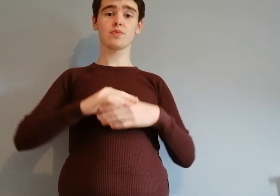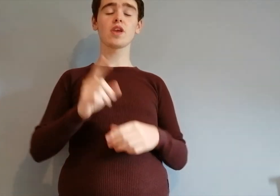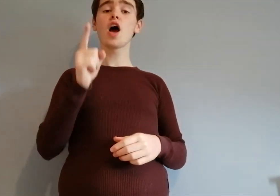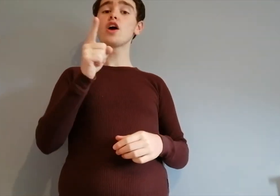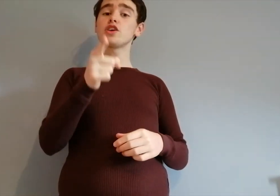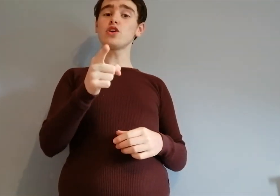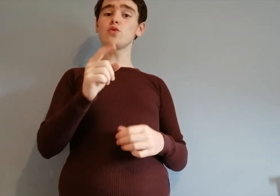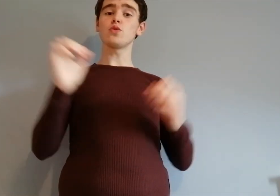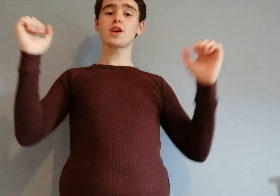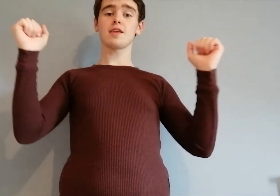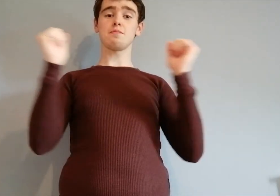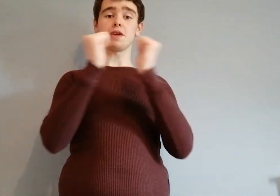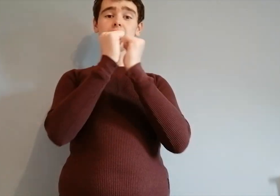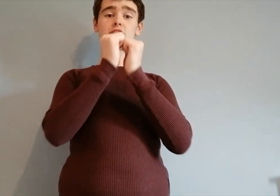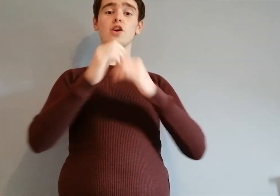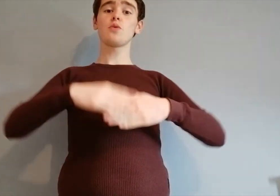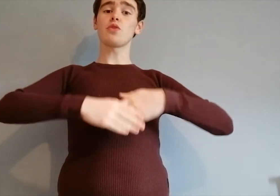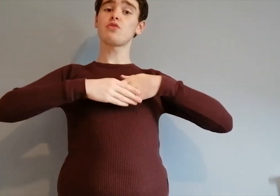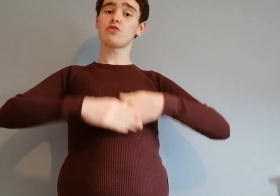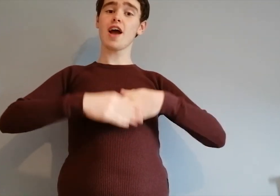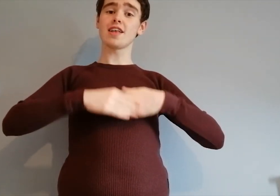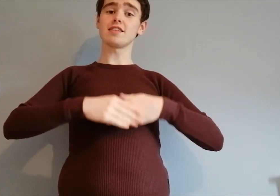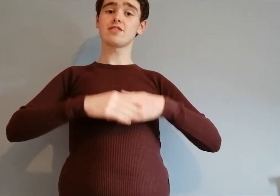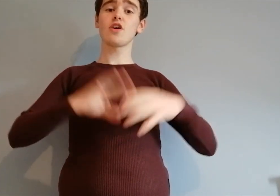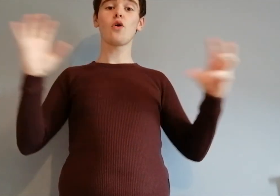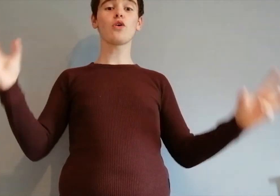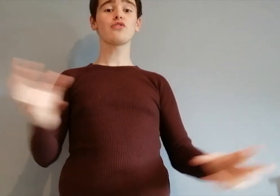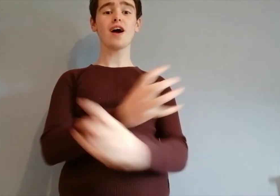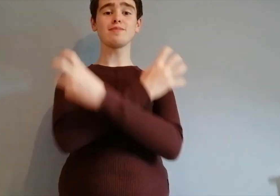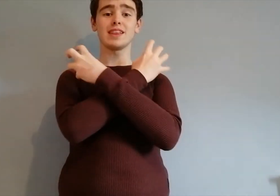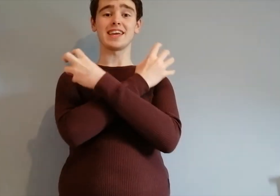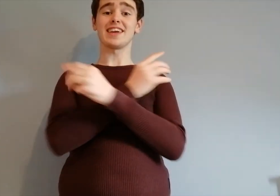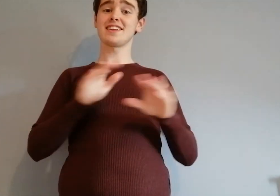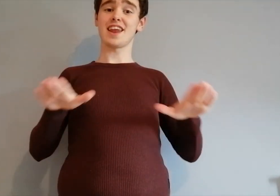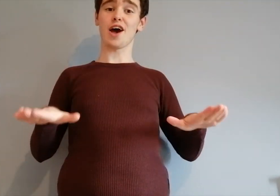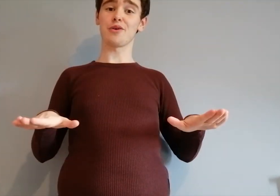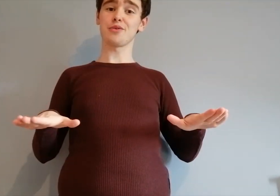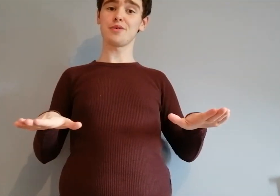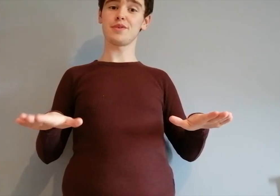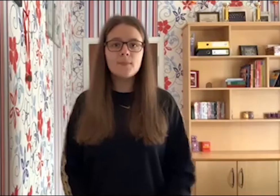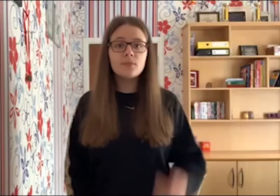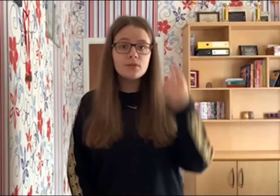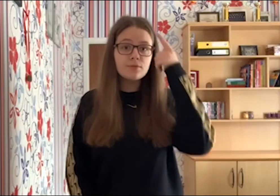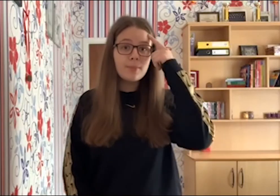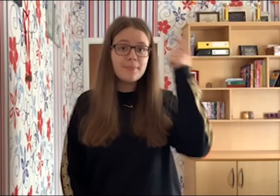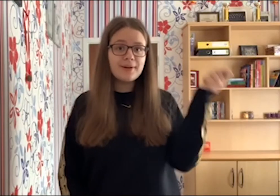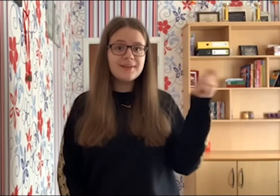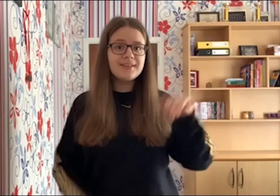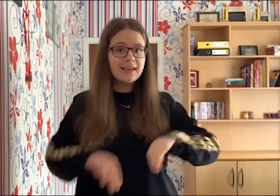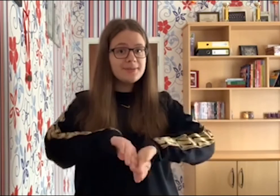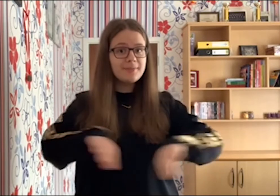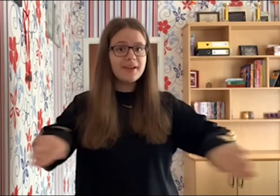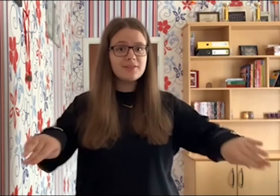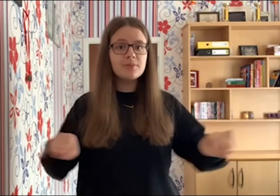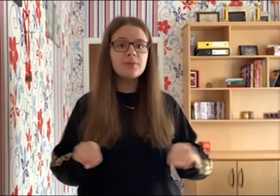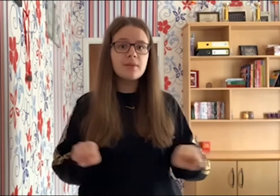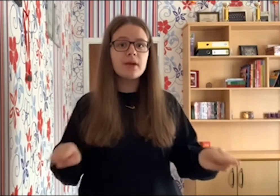You can meet with friends or family now. Remember to keep space between people.